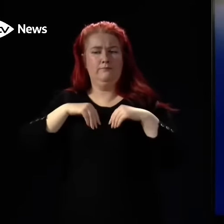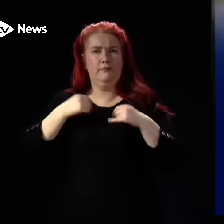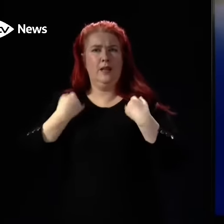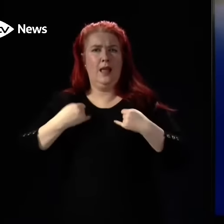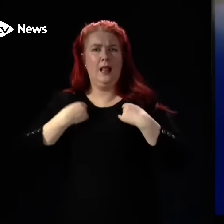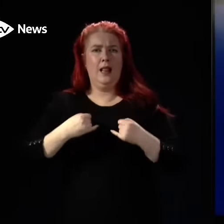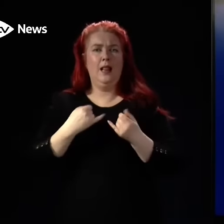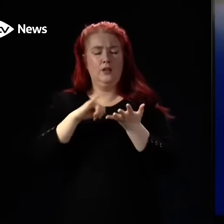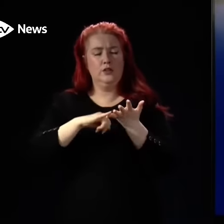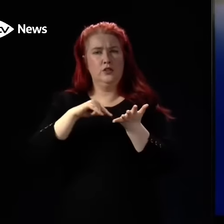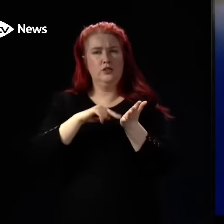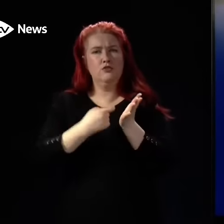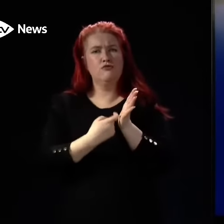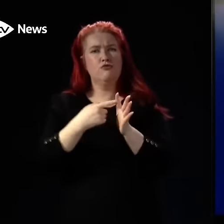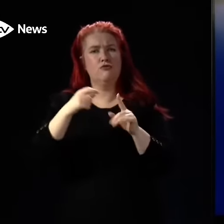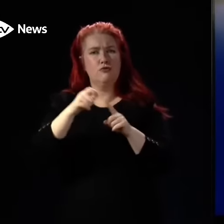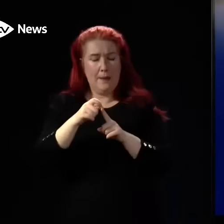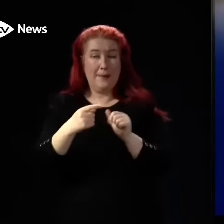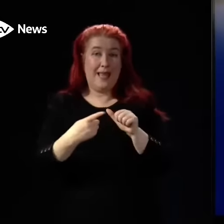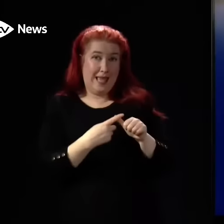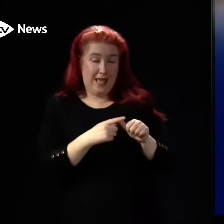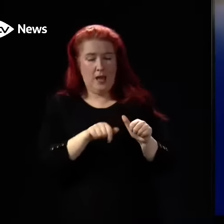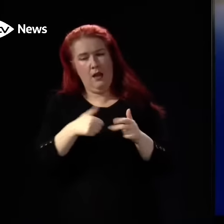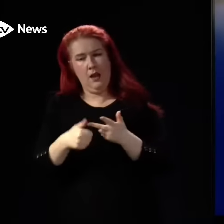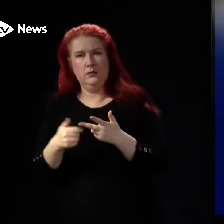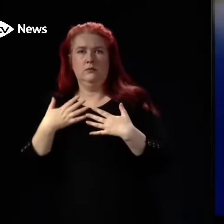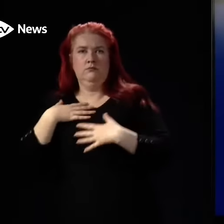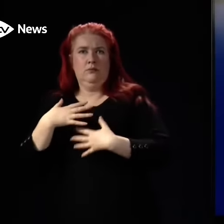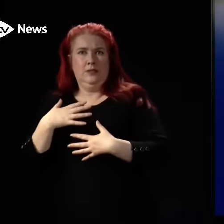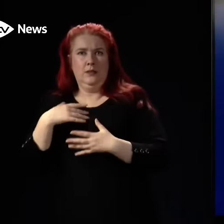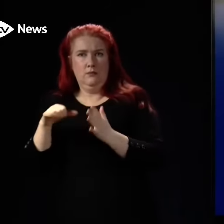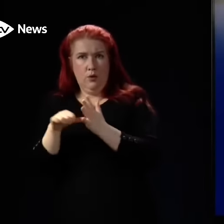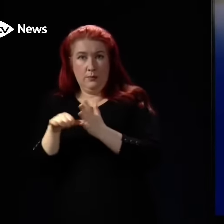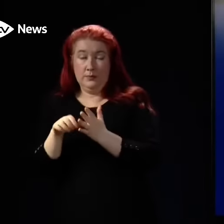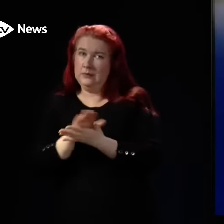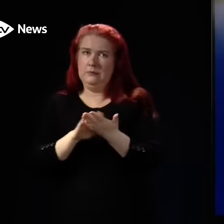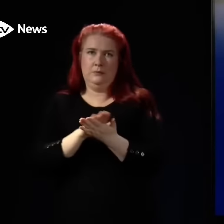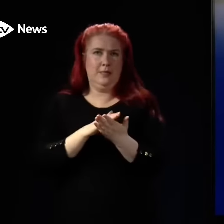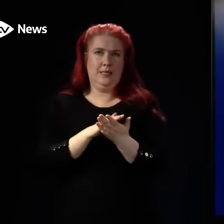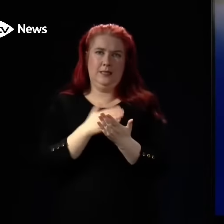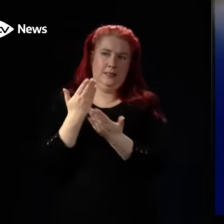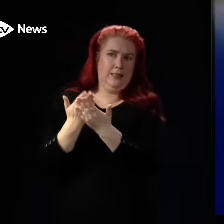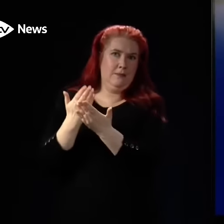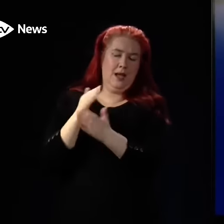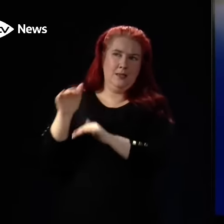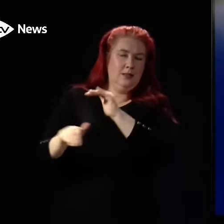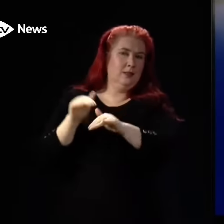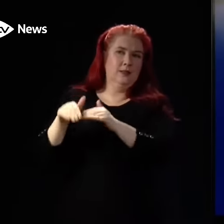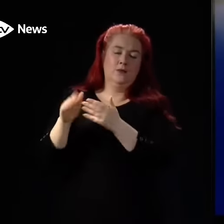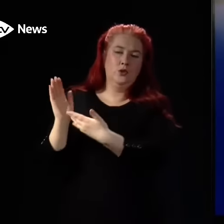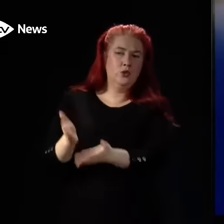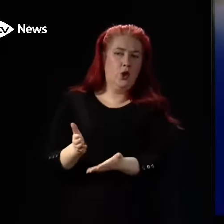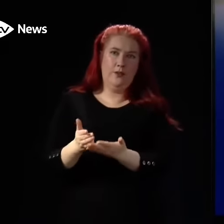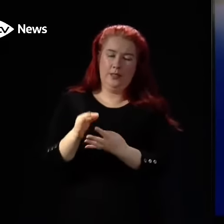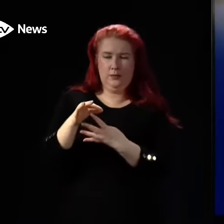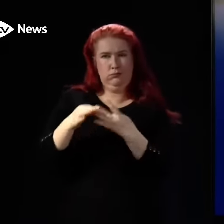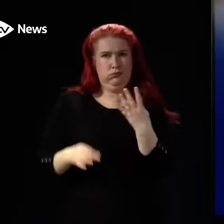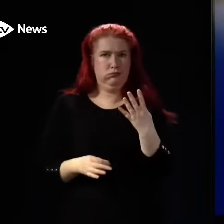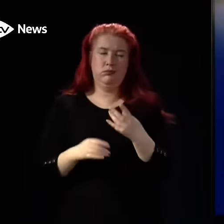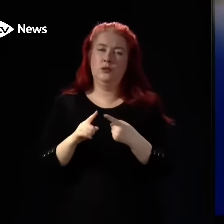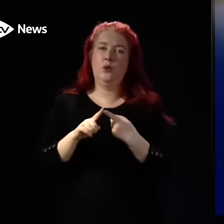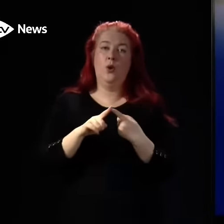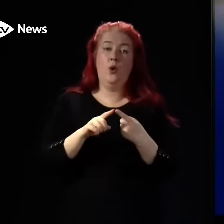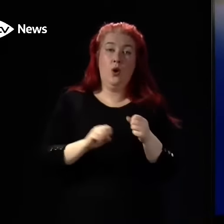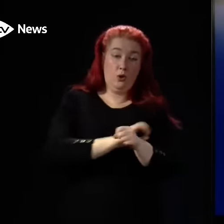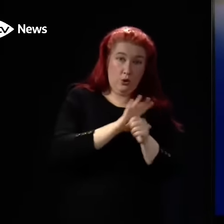respiratory viruses resulting in a significant demand for services. So the impact of this combination of Covid